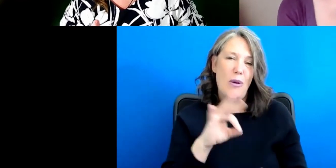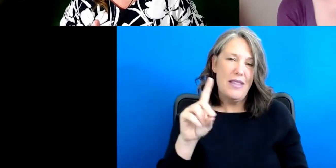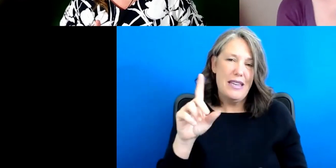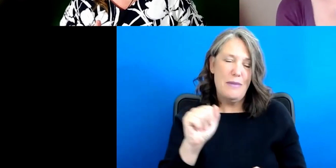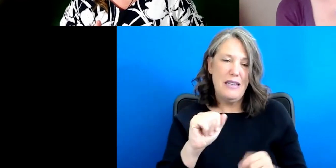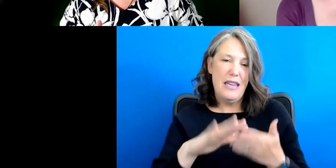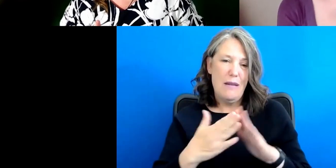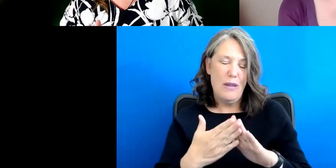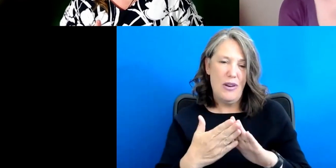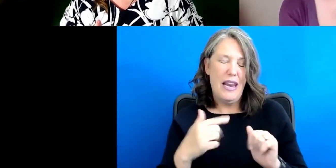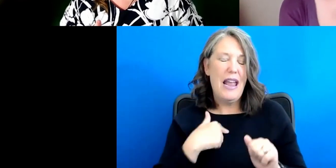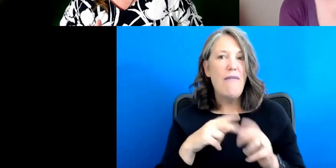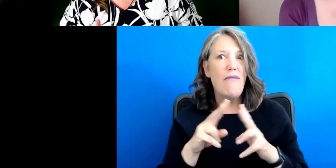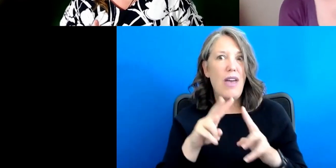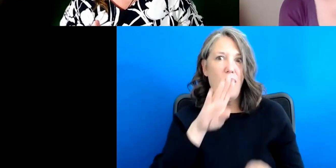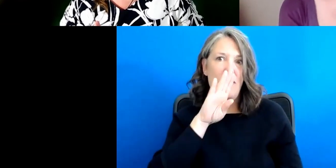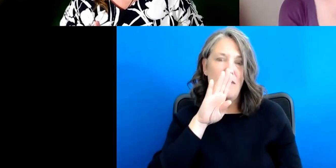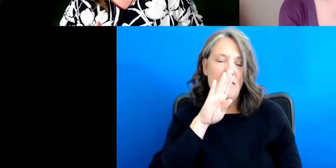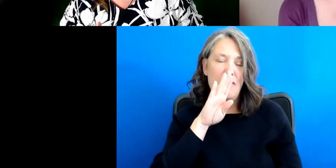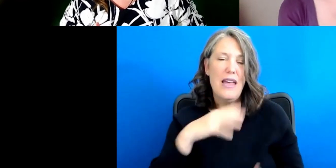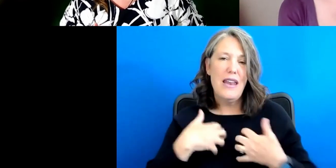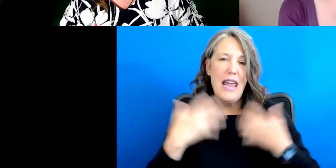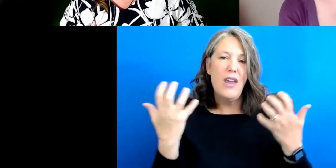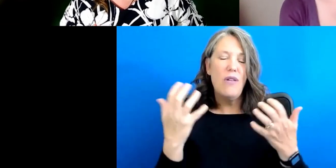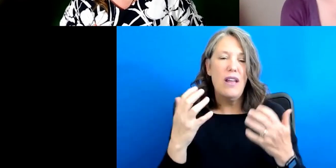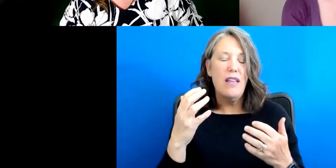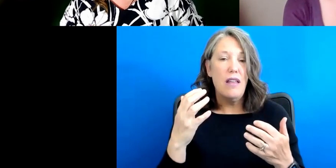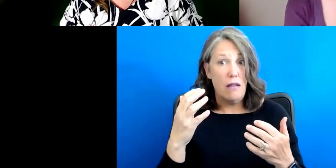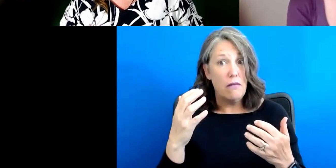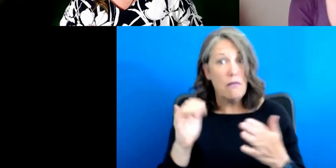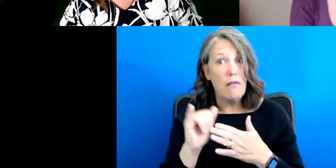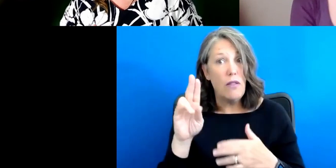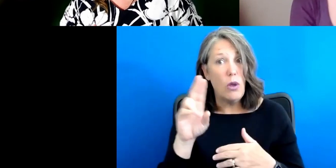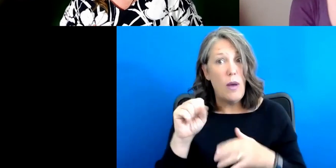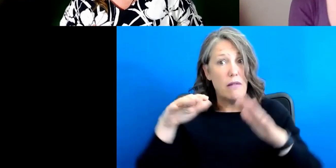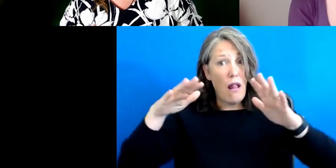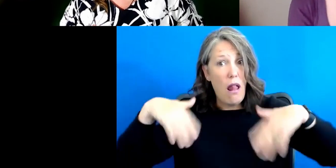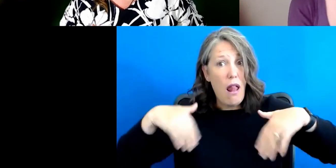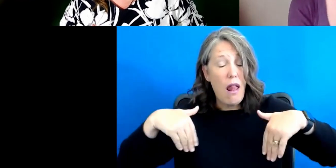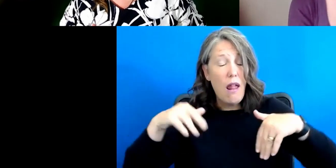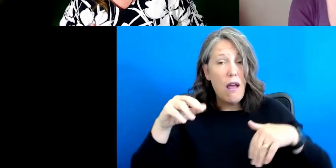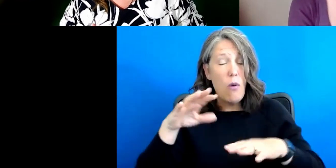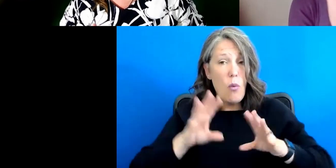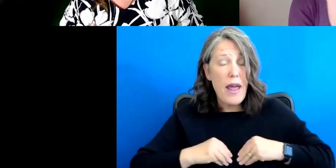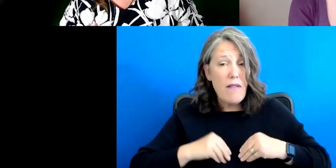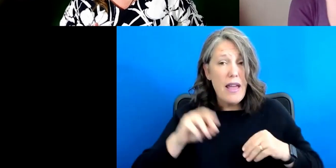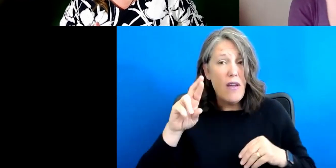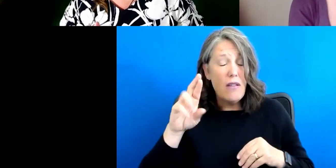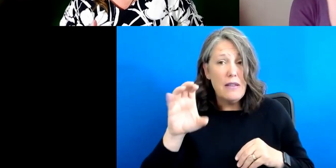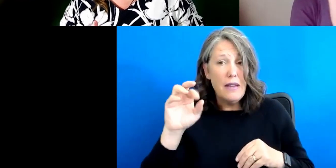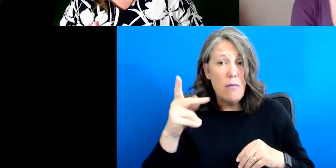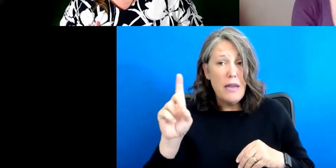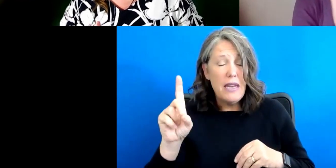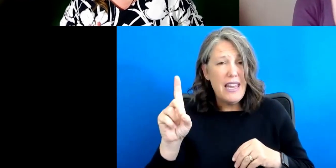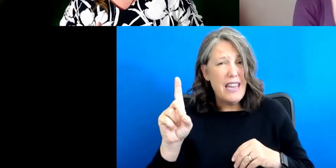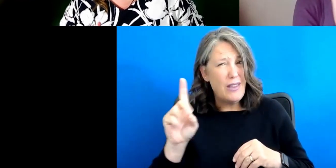the CP, I'm very frustrated and angry that the U.S. has yet to ratify CRPD. Isabel, in your opinion, what is the